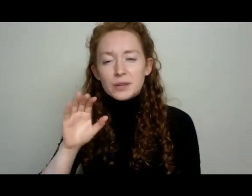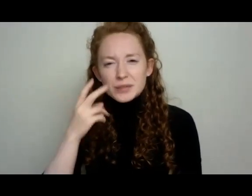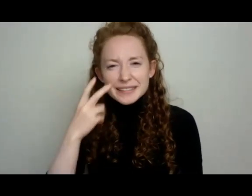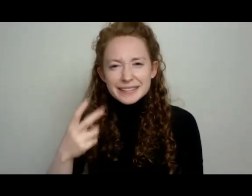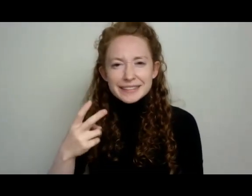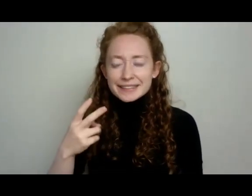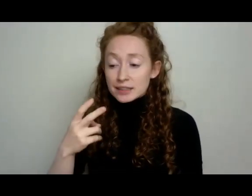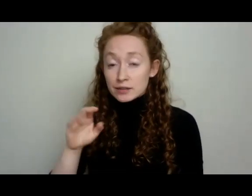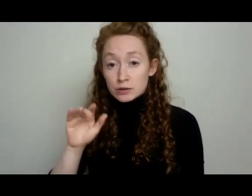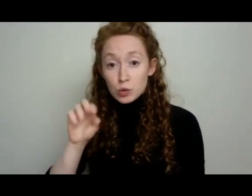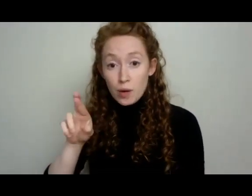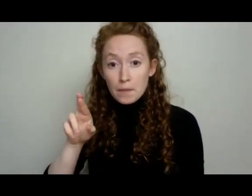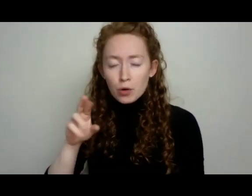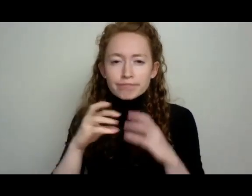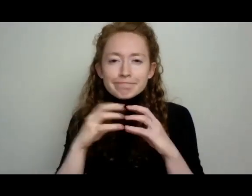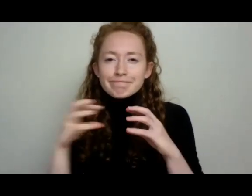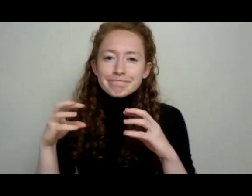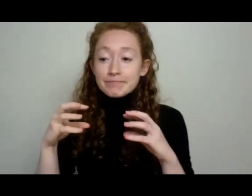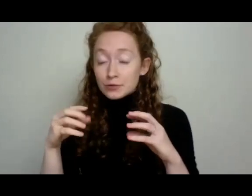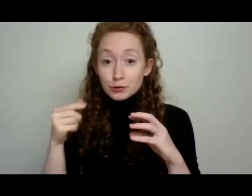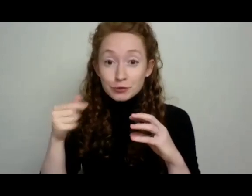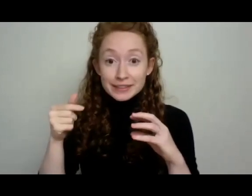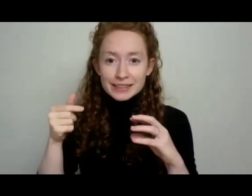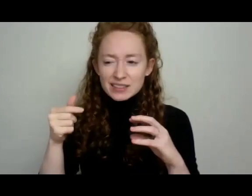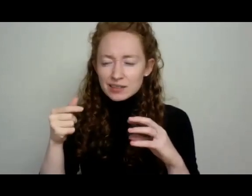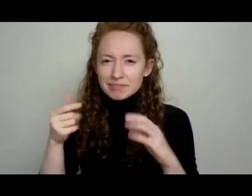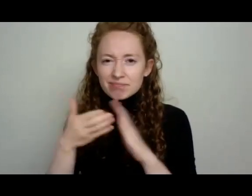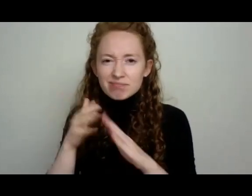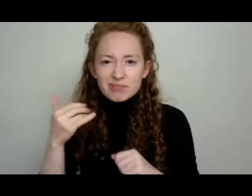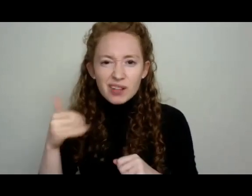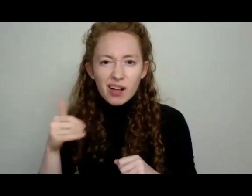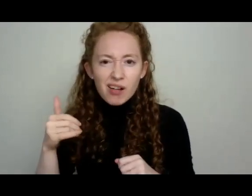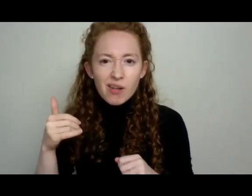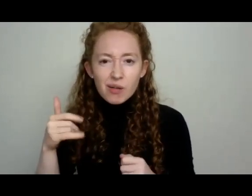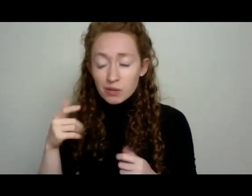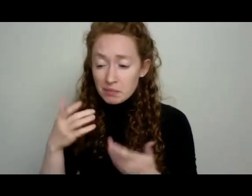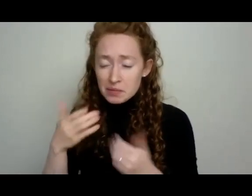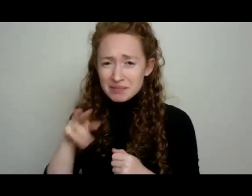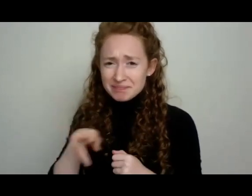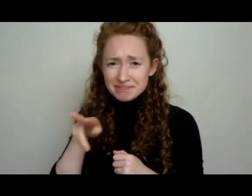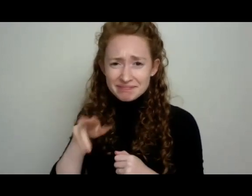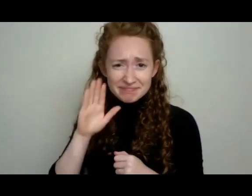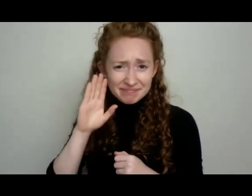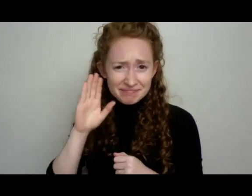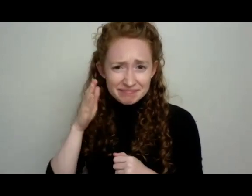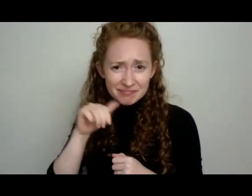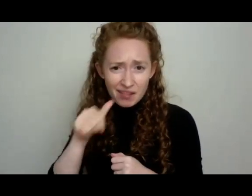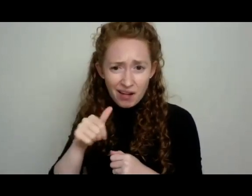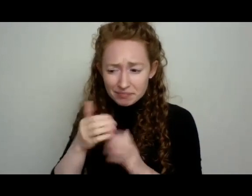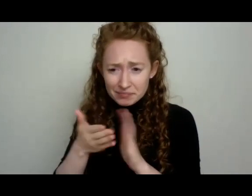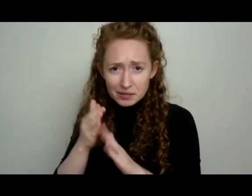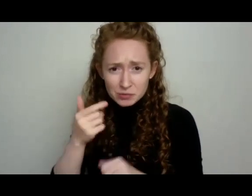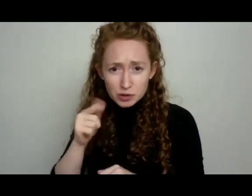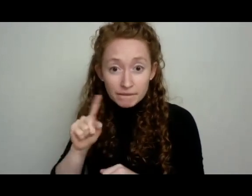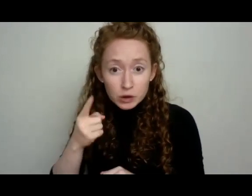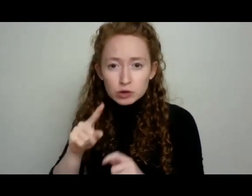like, if you, if you want your cucumber to be green, but it's just like, they're not even seeming to turn green. They're just yellow. That means